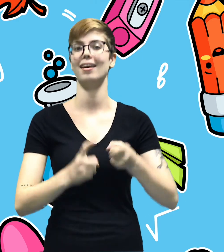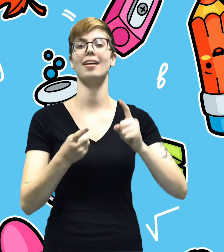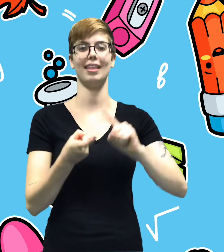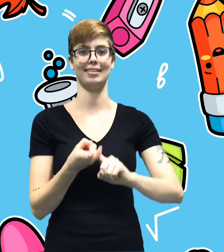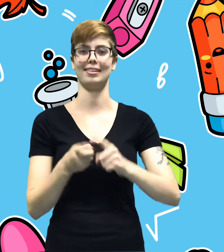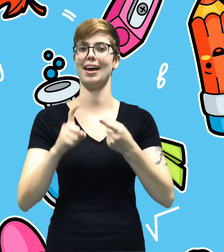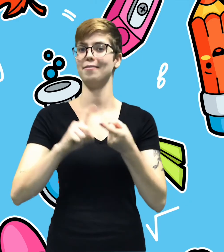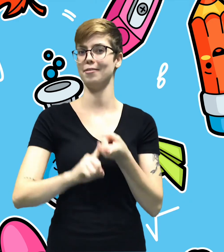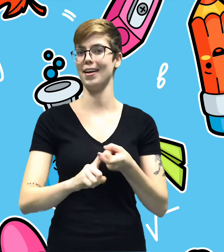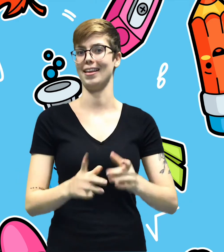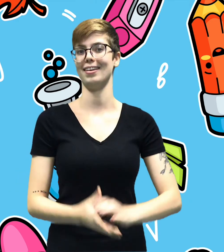That's the sign for friend.